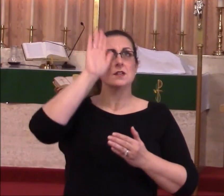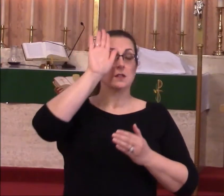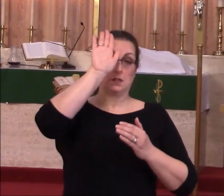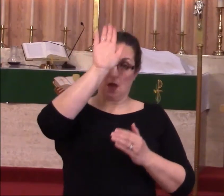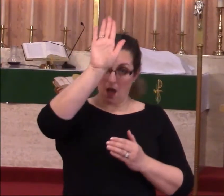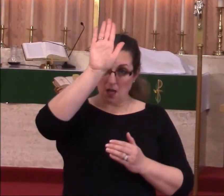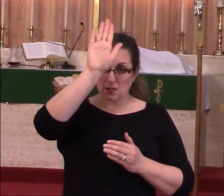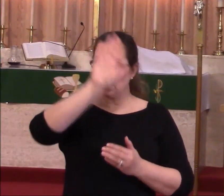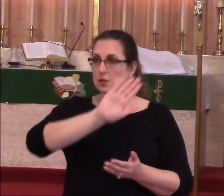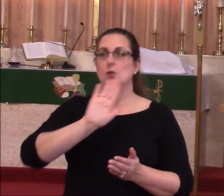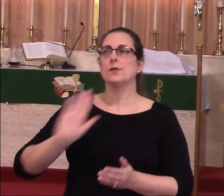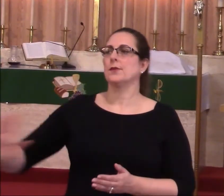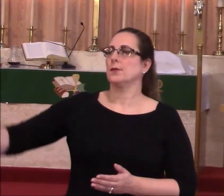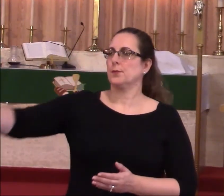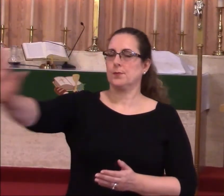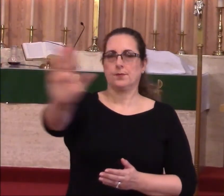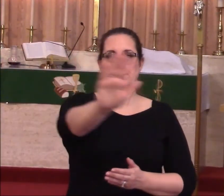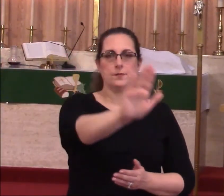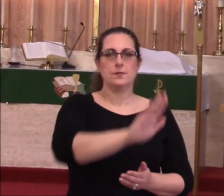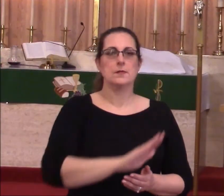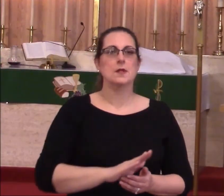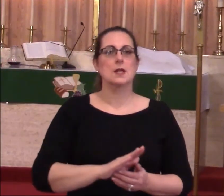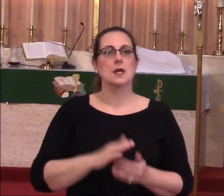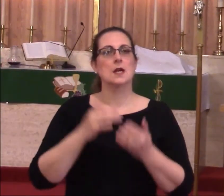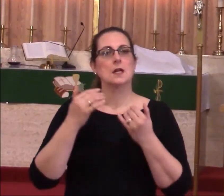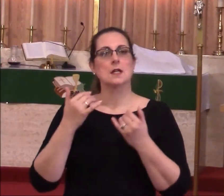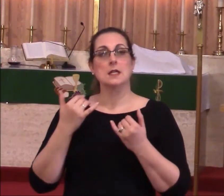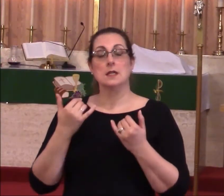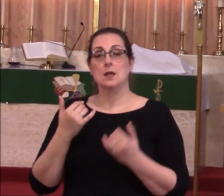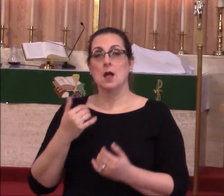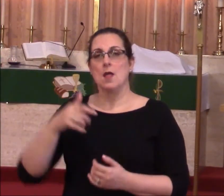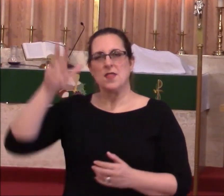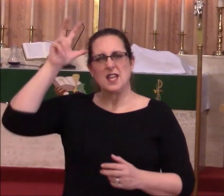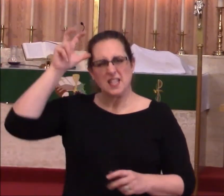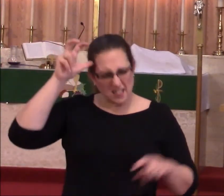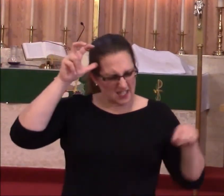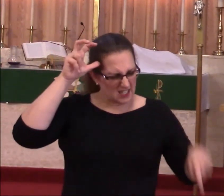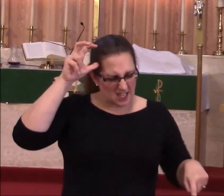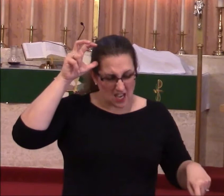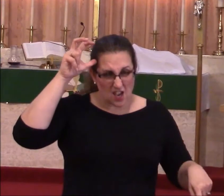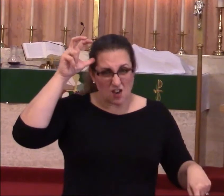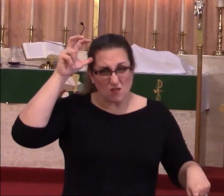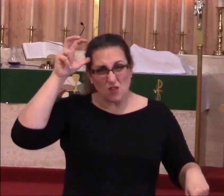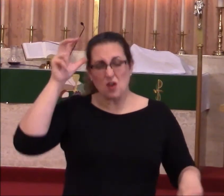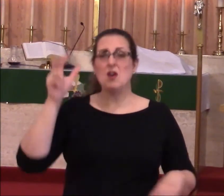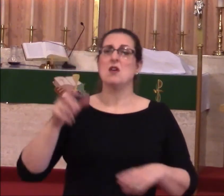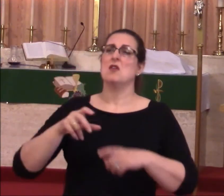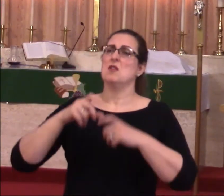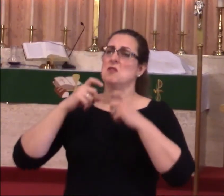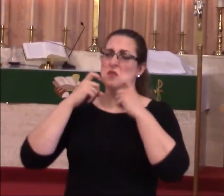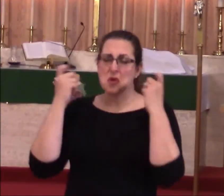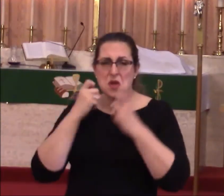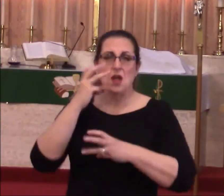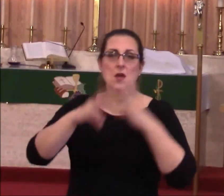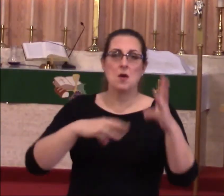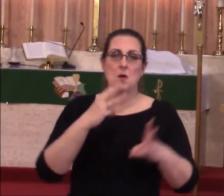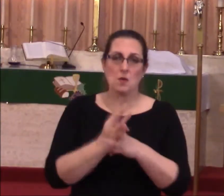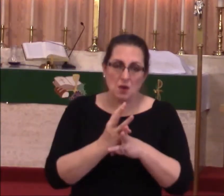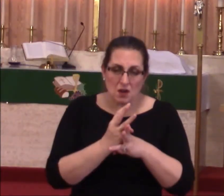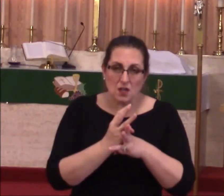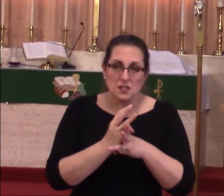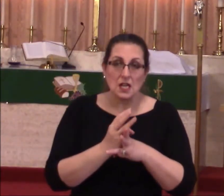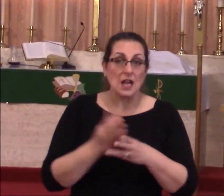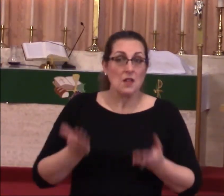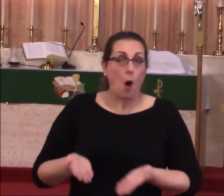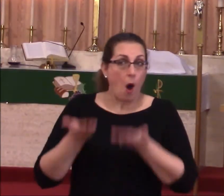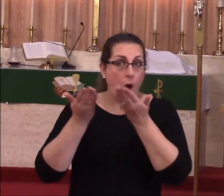is yours. Therefore, the thing, the devil, and the world, and your own sinful flesh have to offer